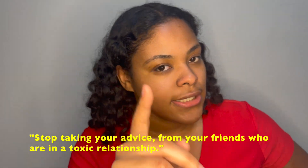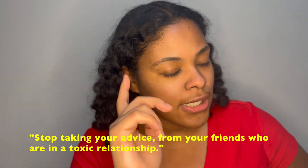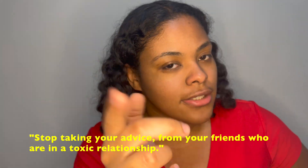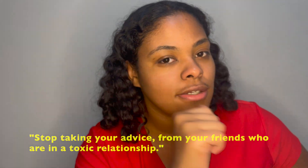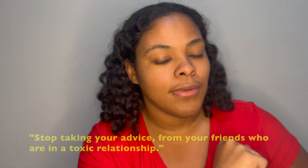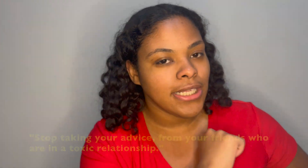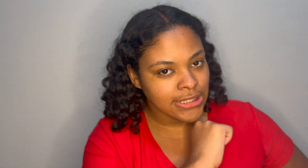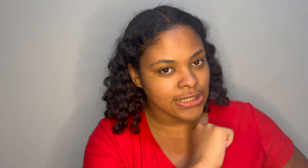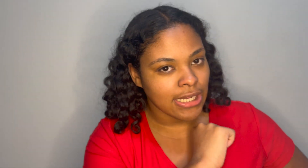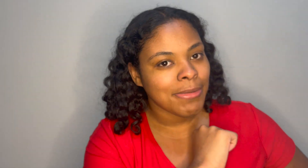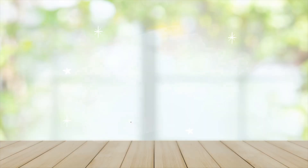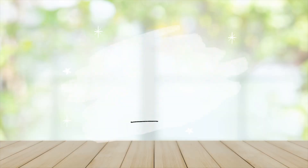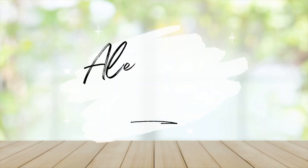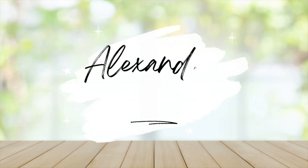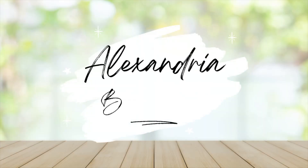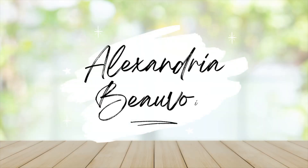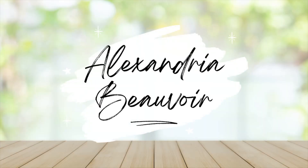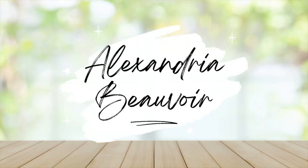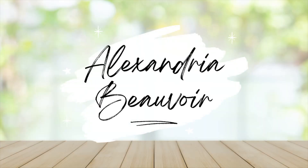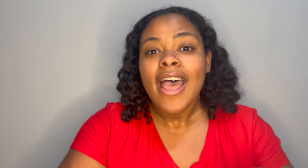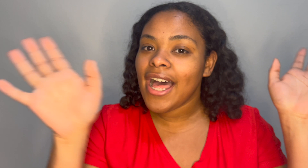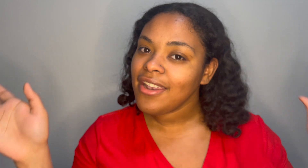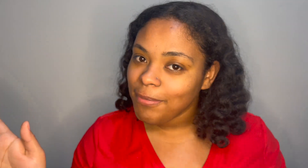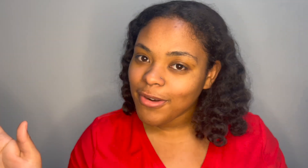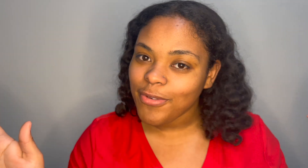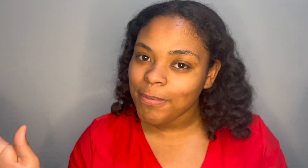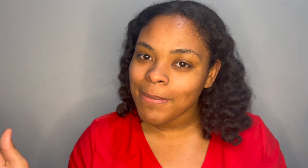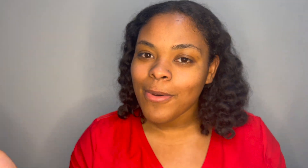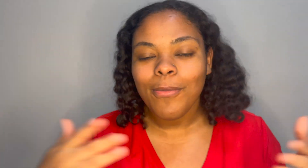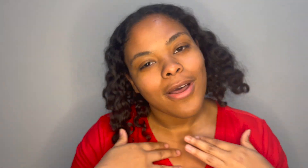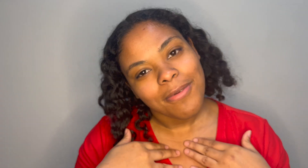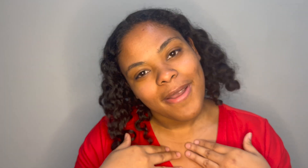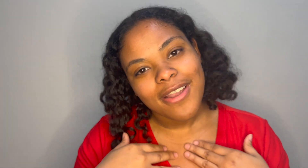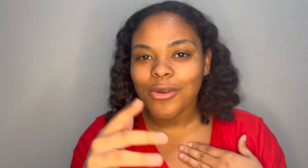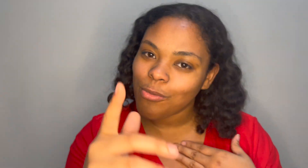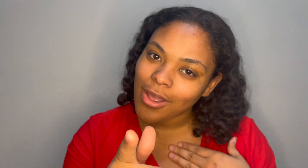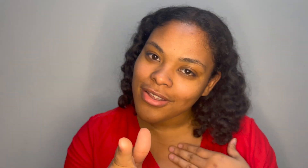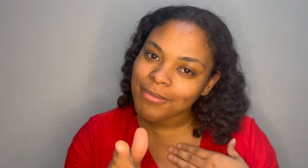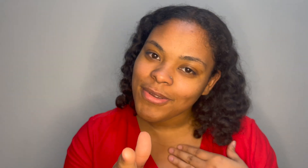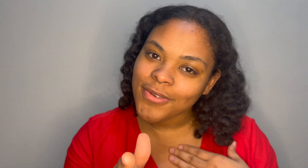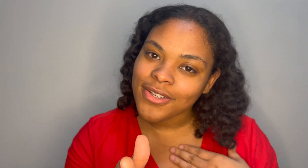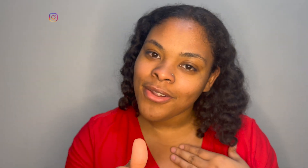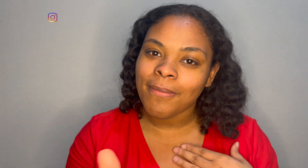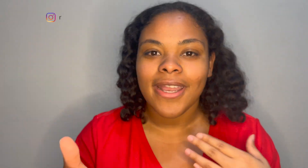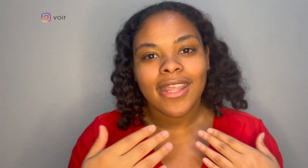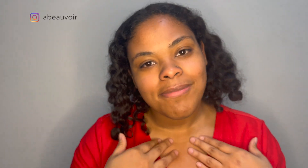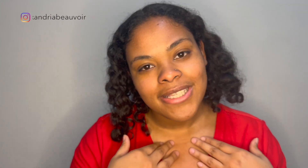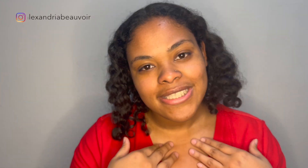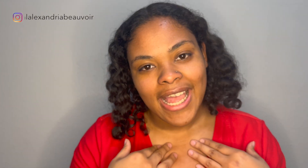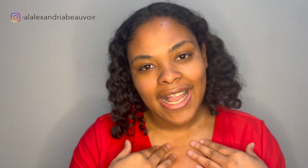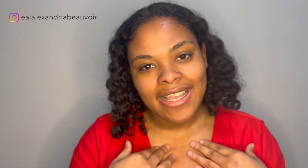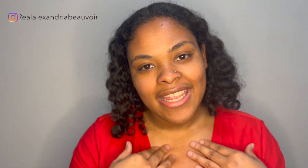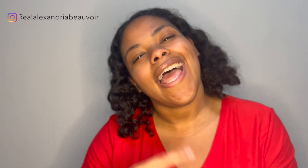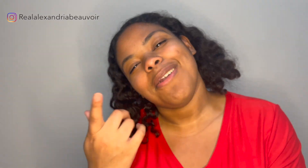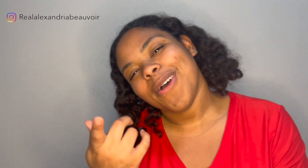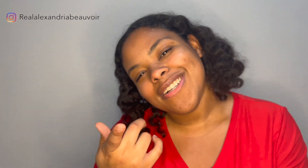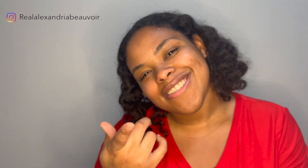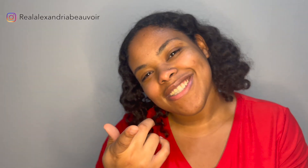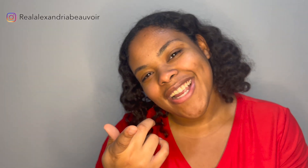a toxic relationship hello beautiful people welcome back or welcome if you're new my name is ali and welcome to my